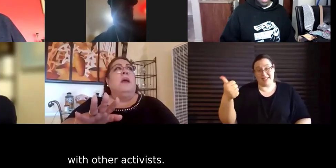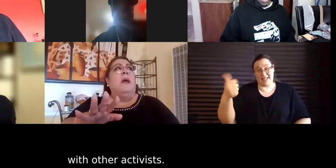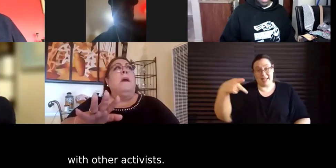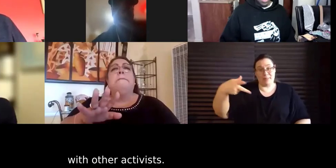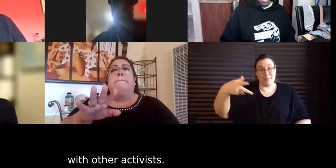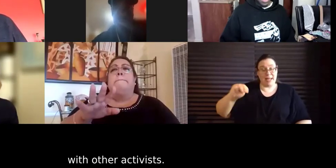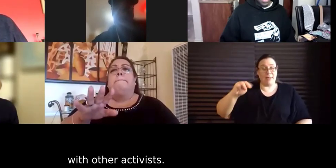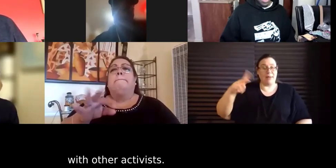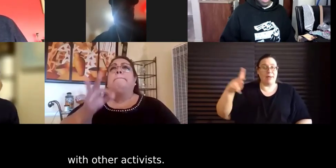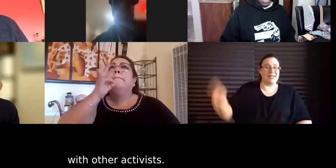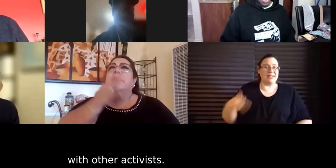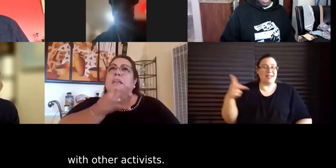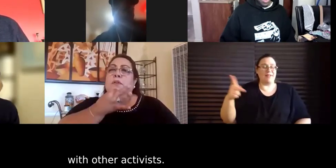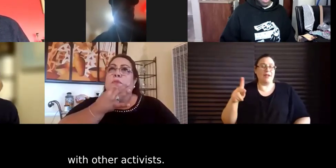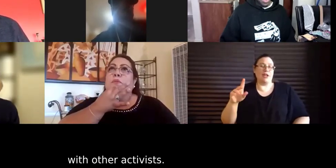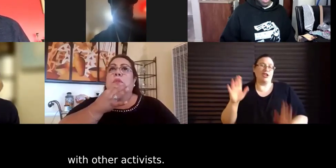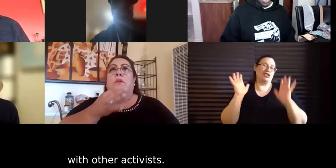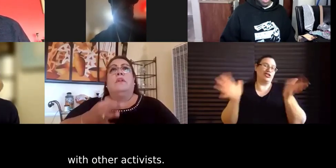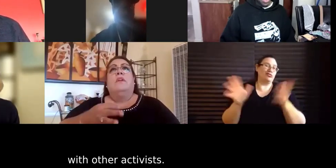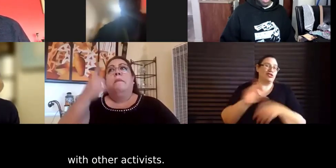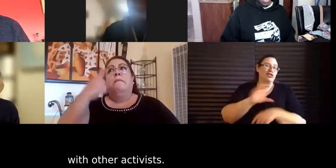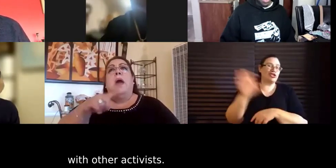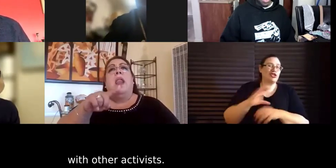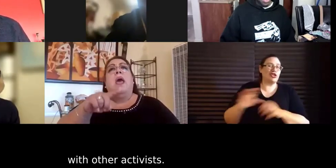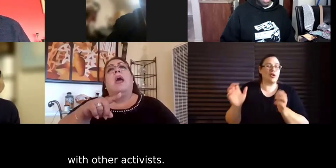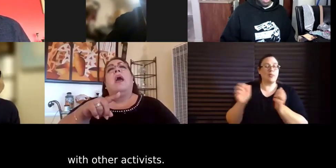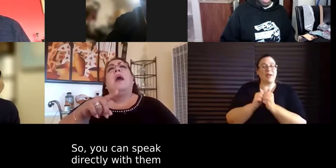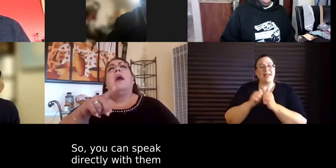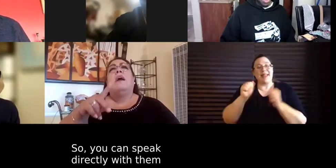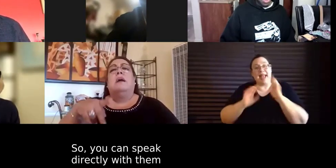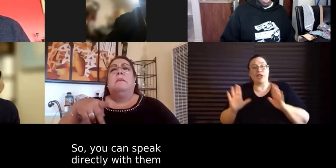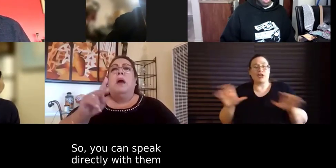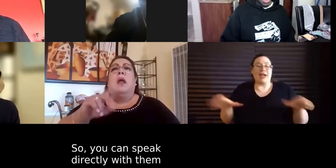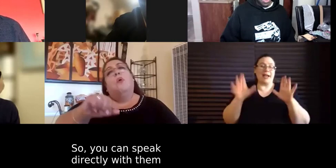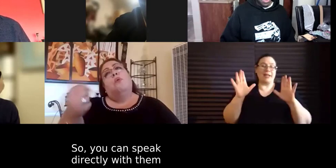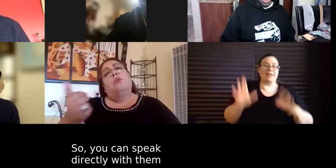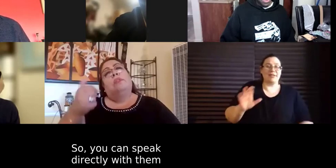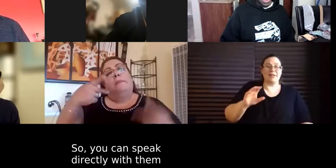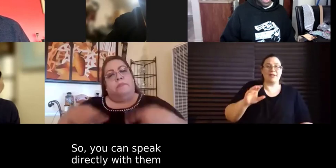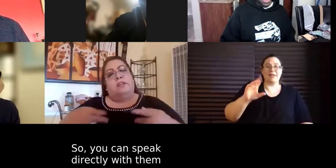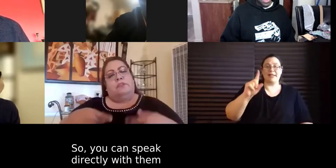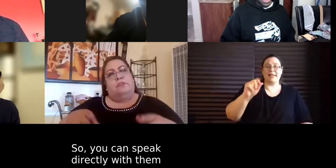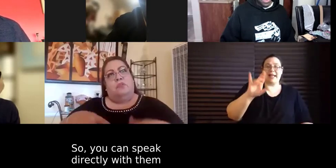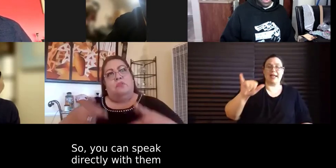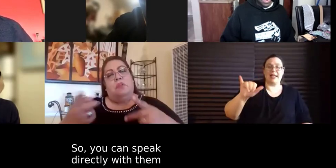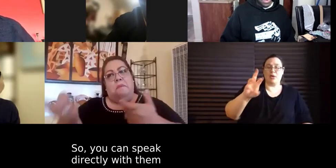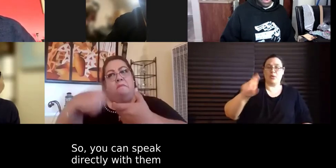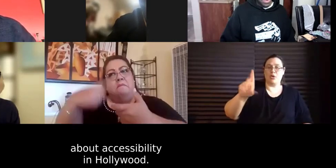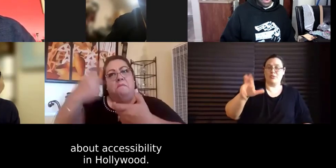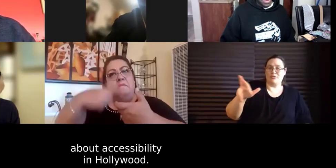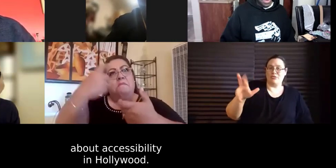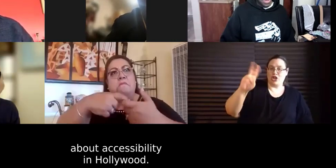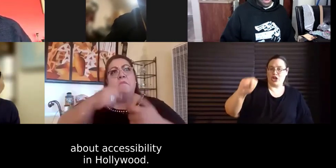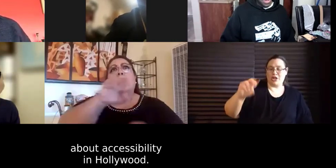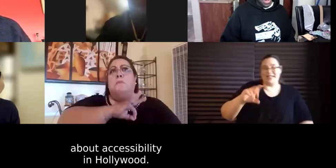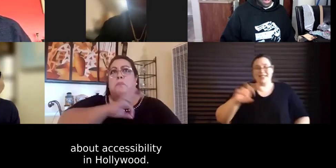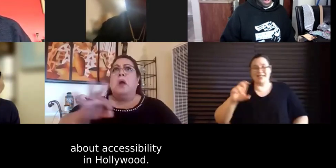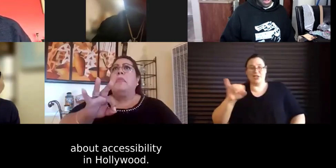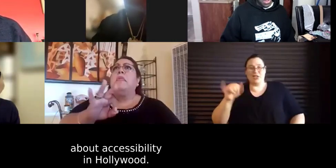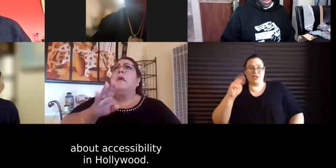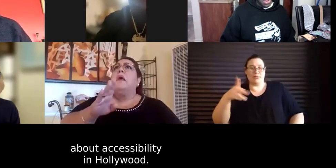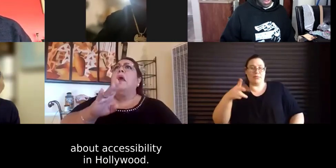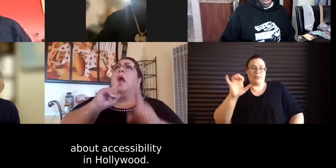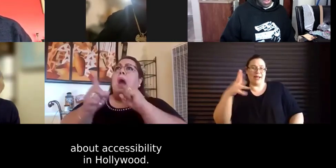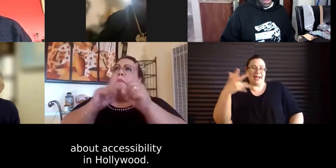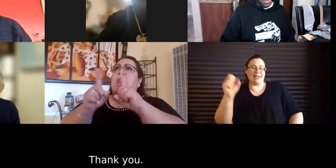schmoozoom with actor activist danny woodburn and trip camps jim labrecht so you can speak directly with them about accessibility in